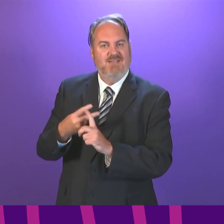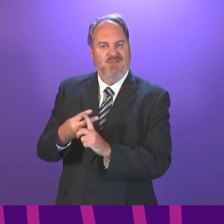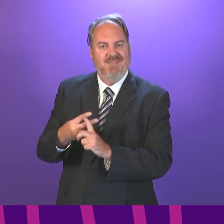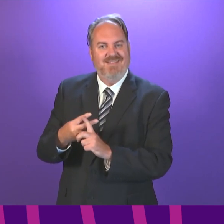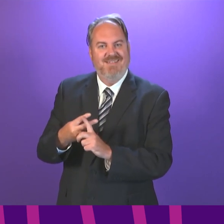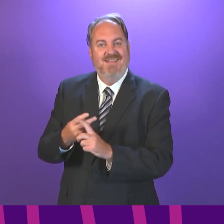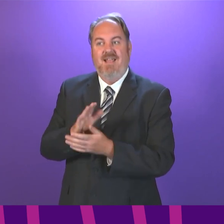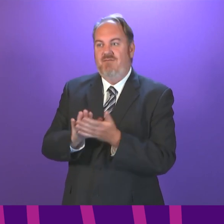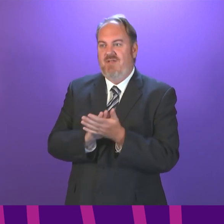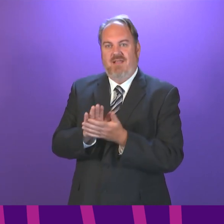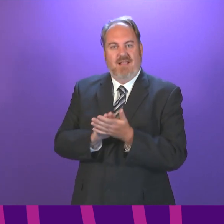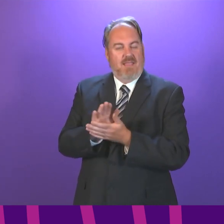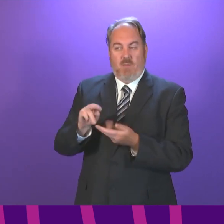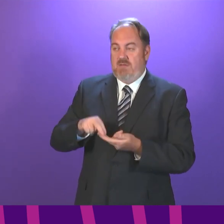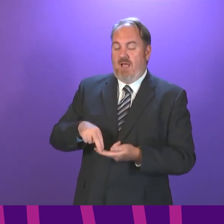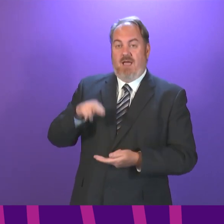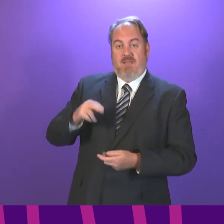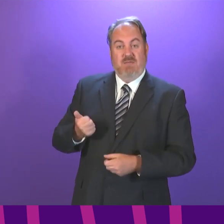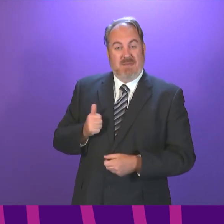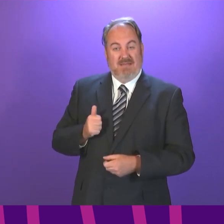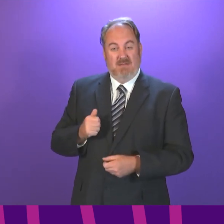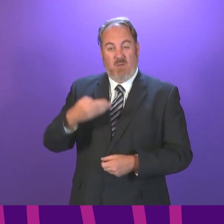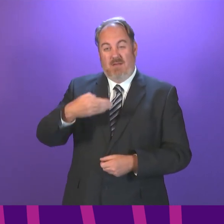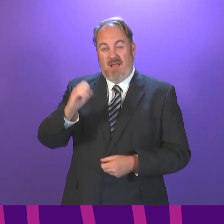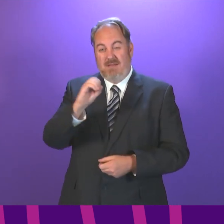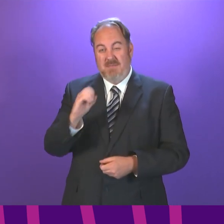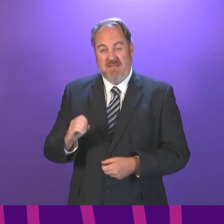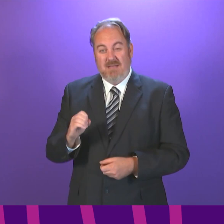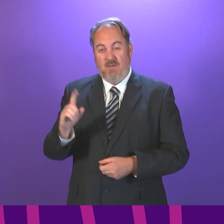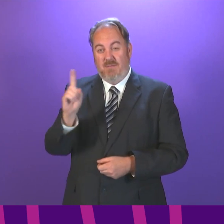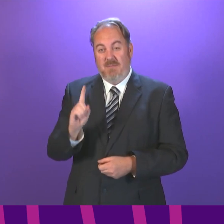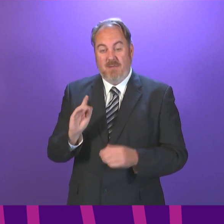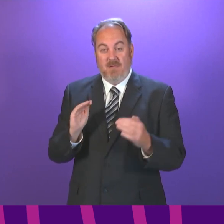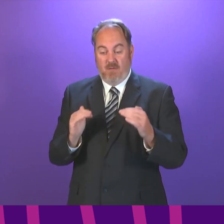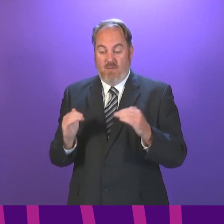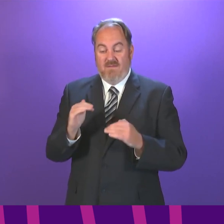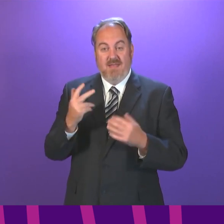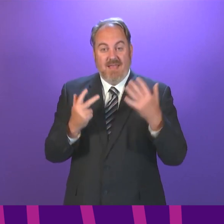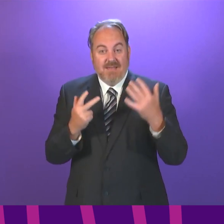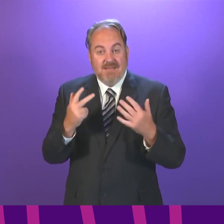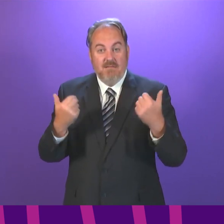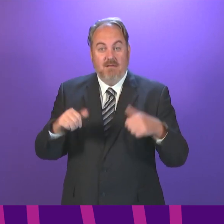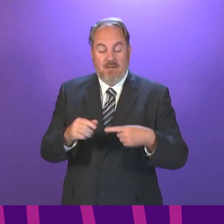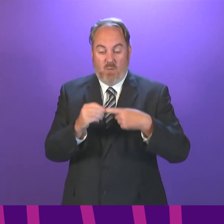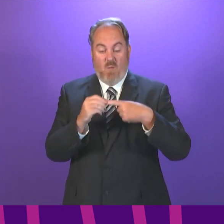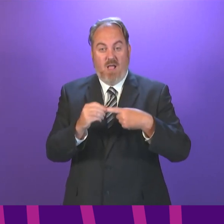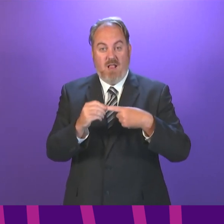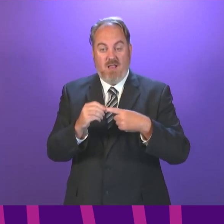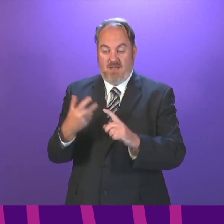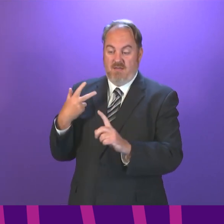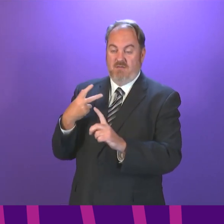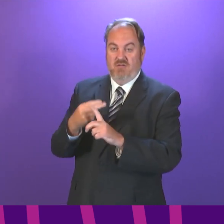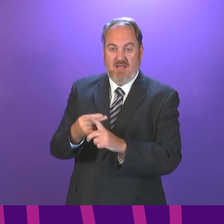comparison with our expectations. 90 per cent of over 18-year-olds have now had at least one dose of the vaccine,